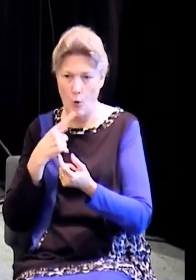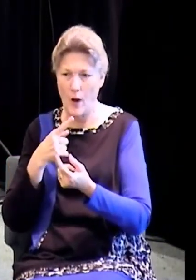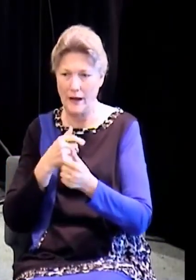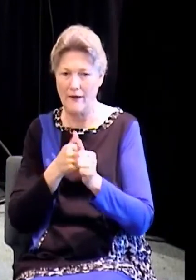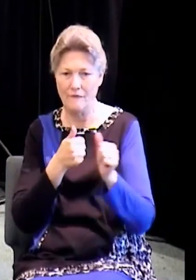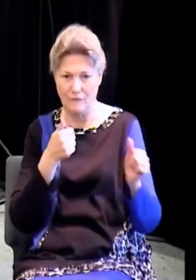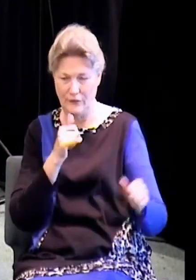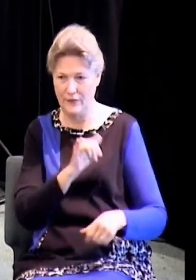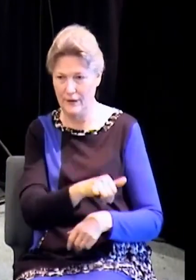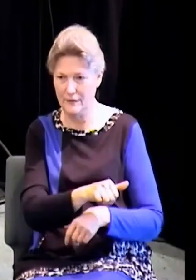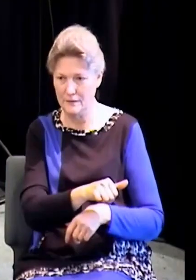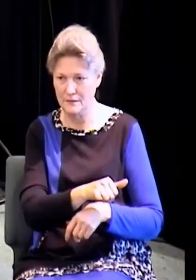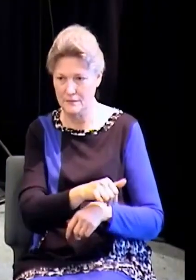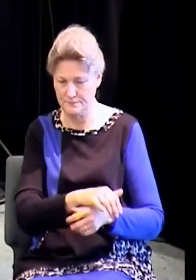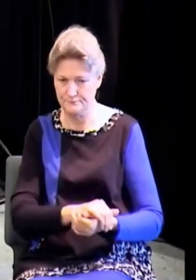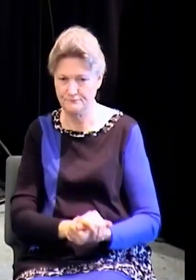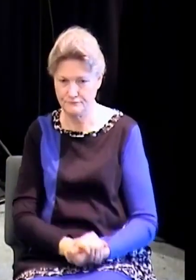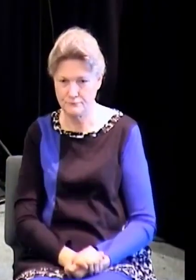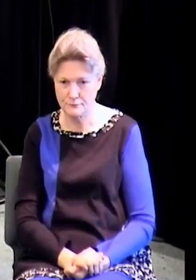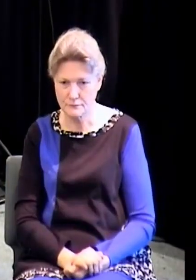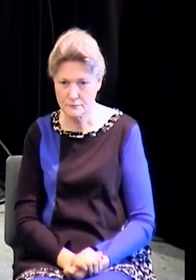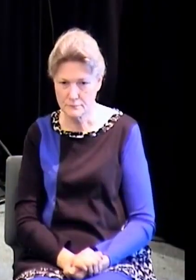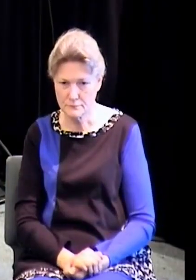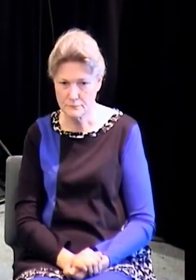We didn't have a child and say, no, get out of the house and go make your living.